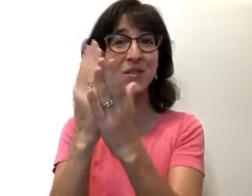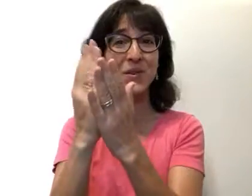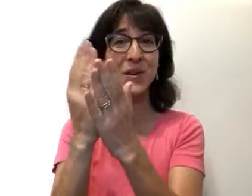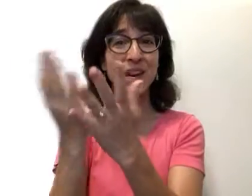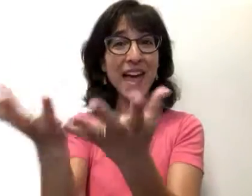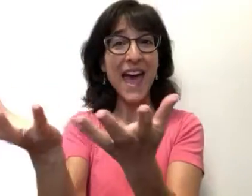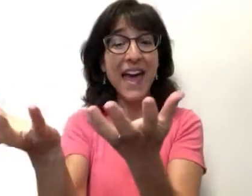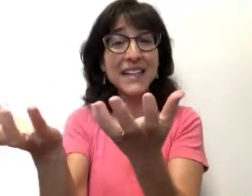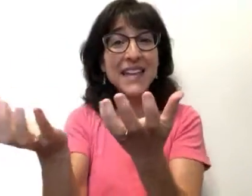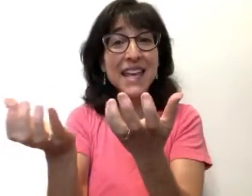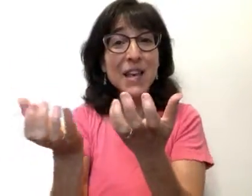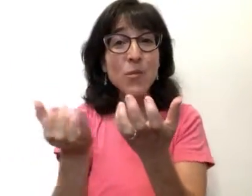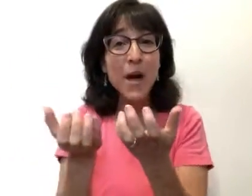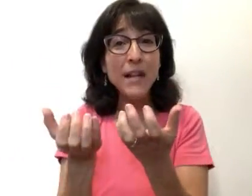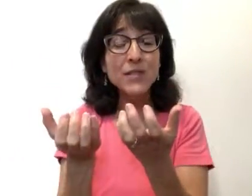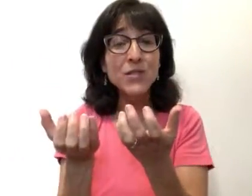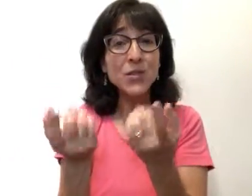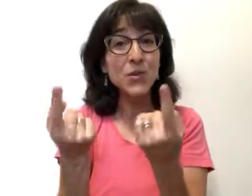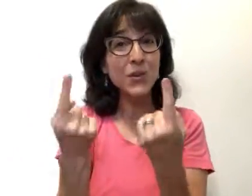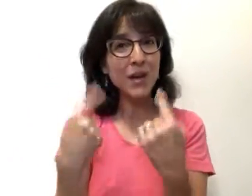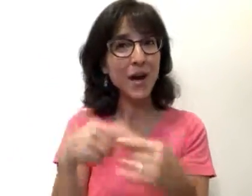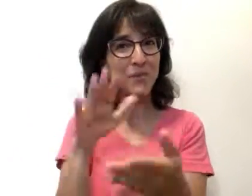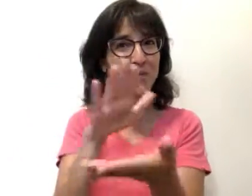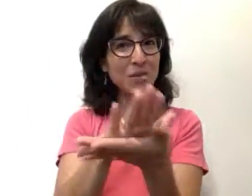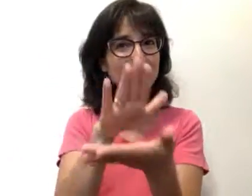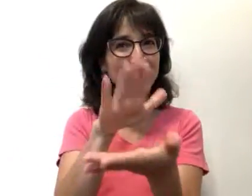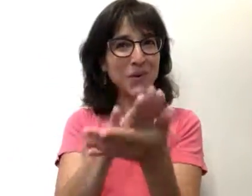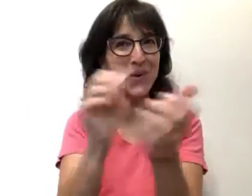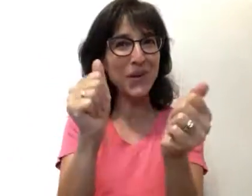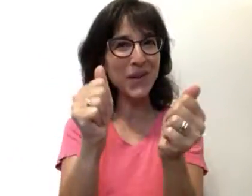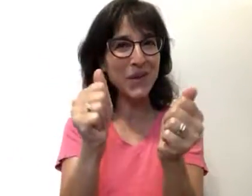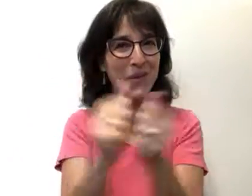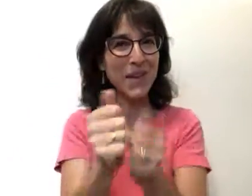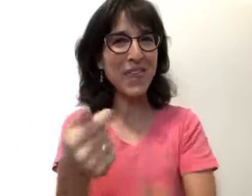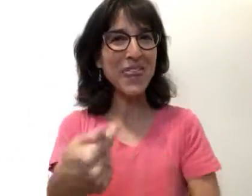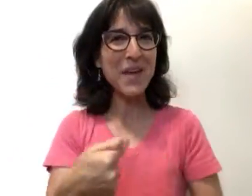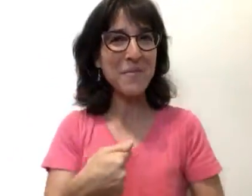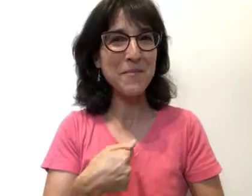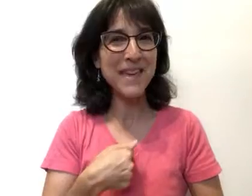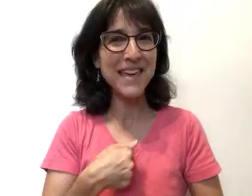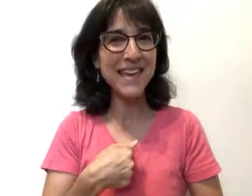door and he wants to come to school with me.